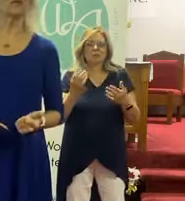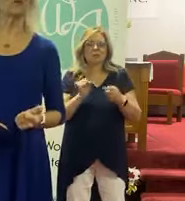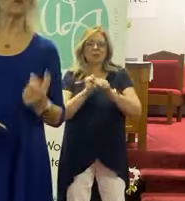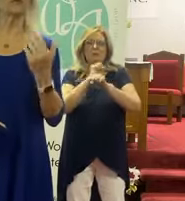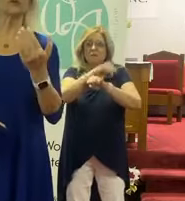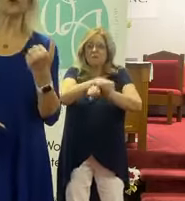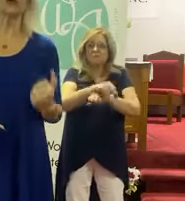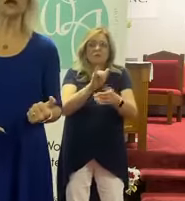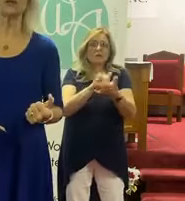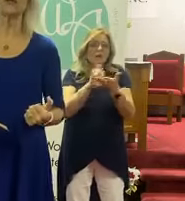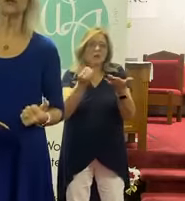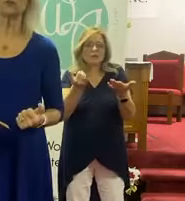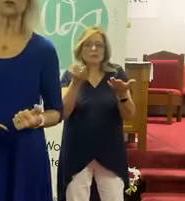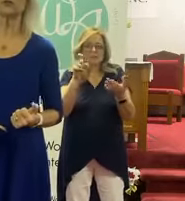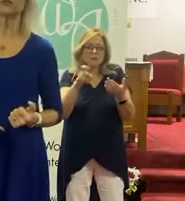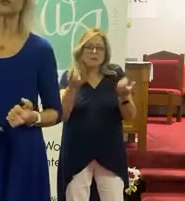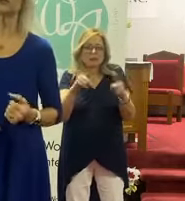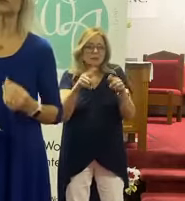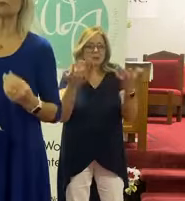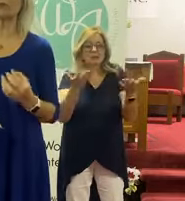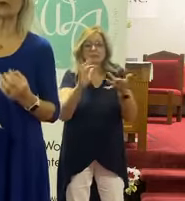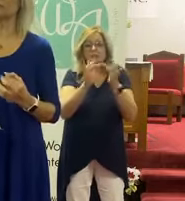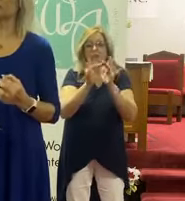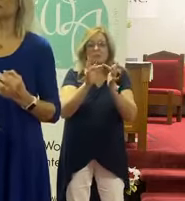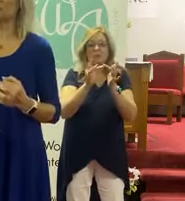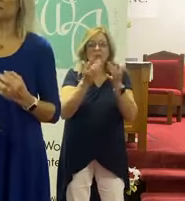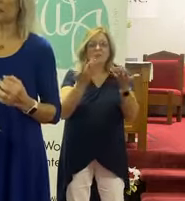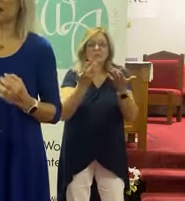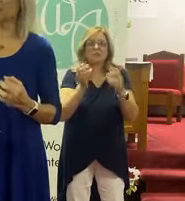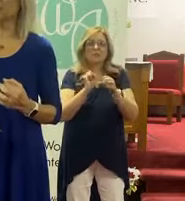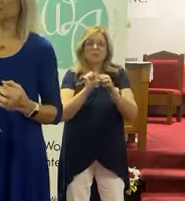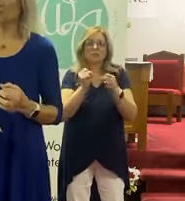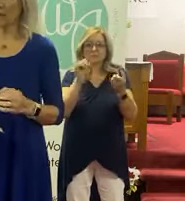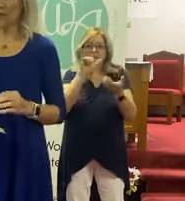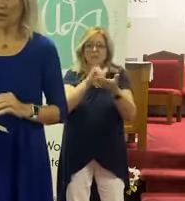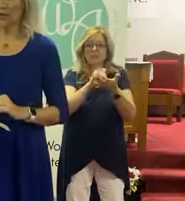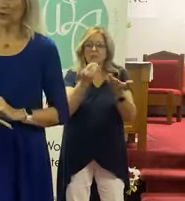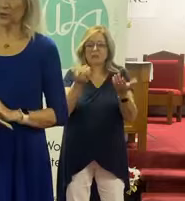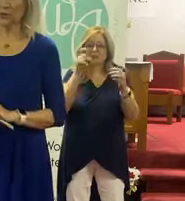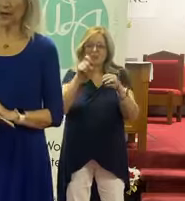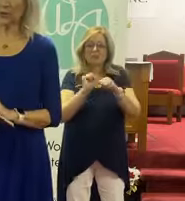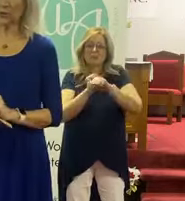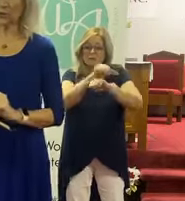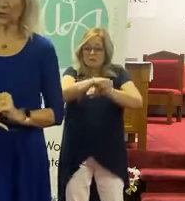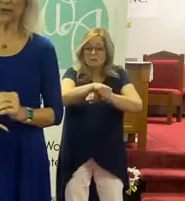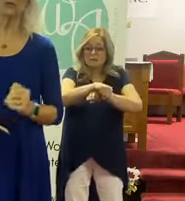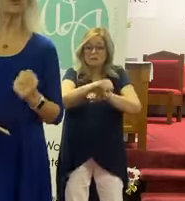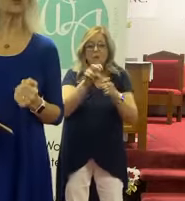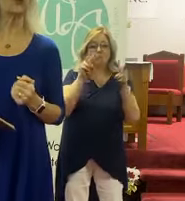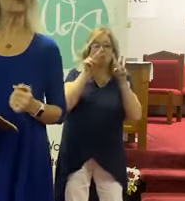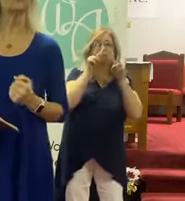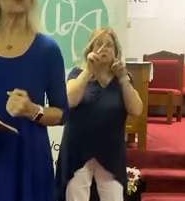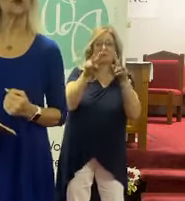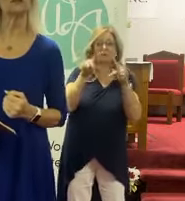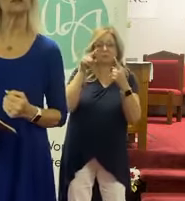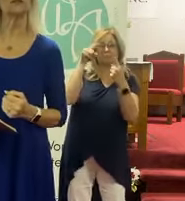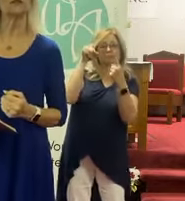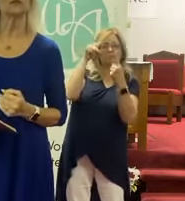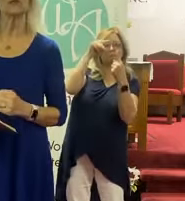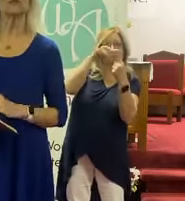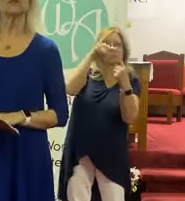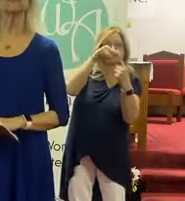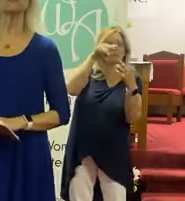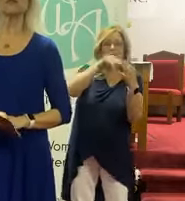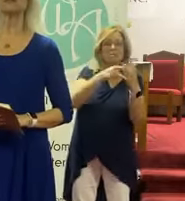today. And whether that's online or in person, there's some breakthrough that needs to happen. And so as we look at the starting point,